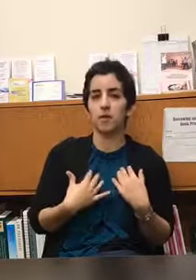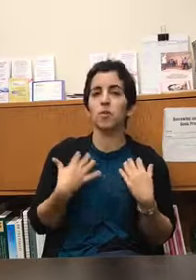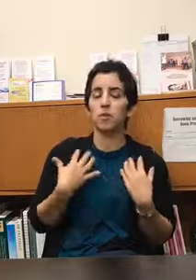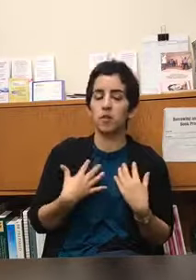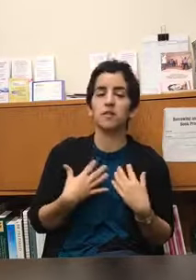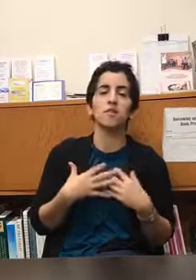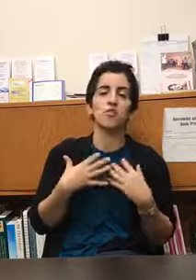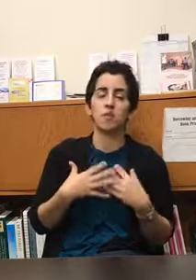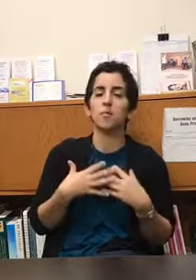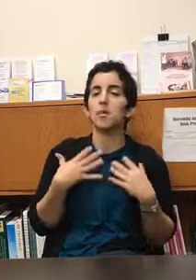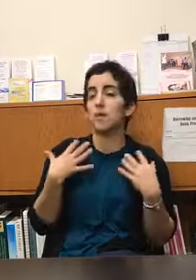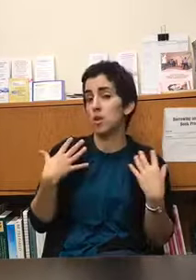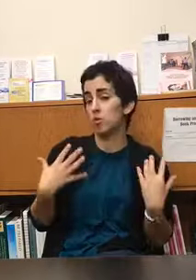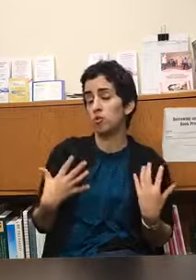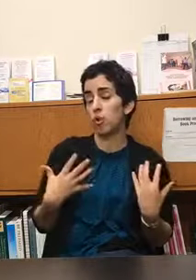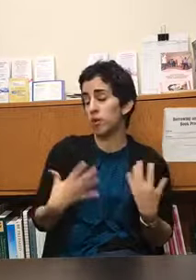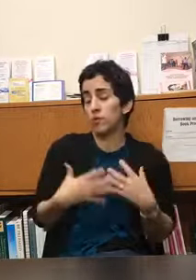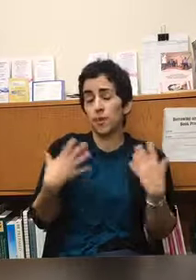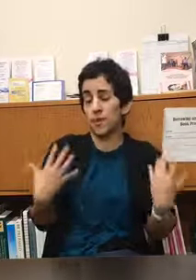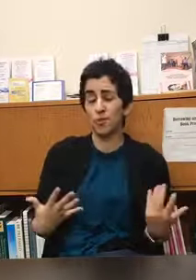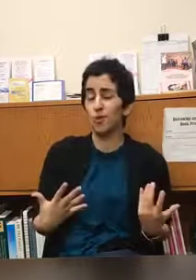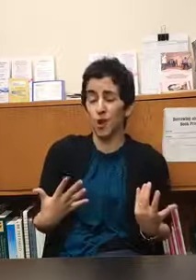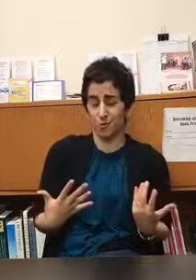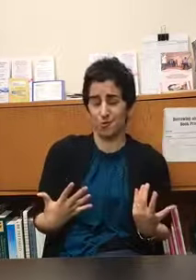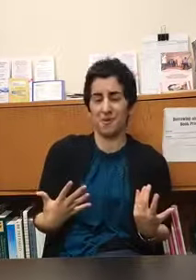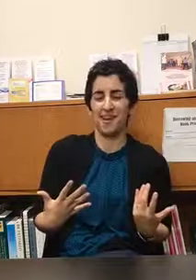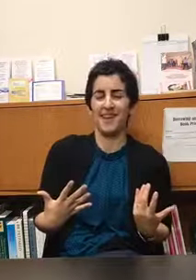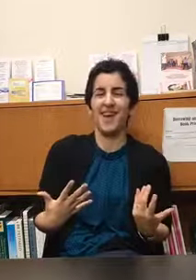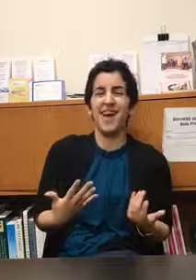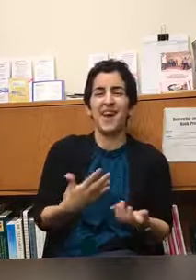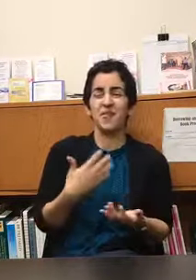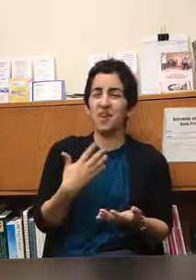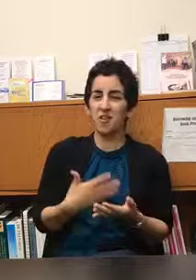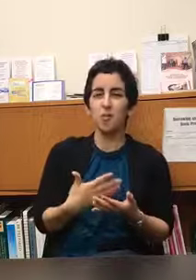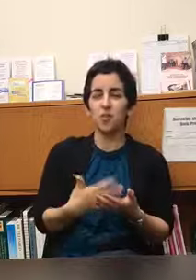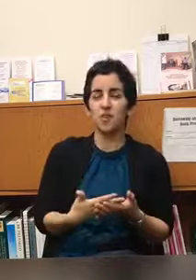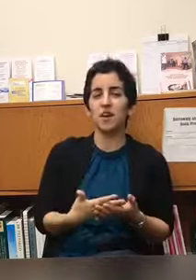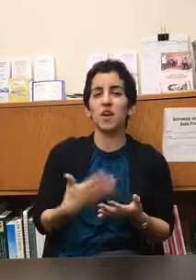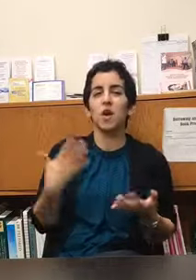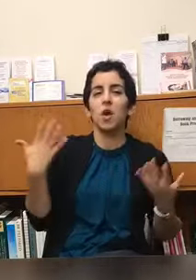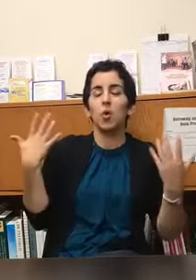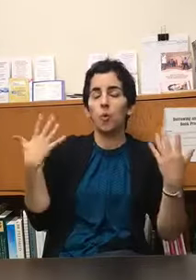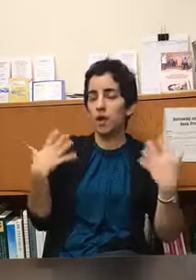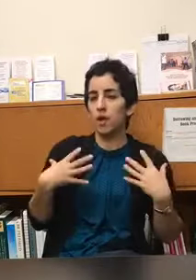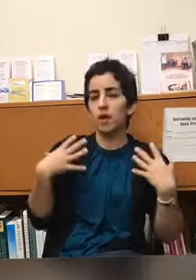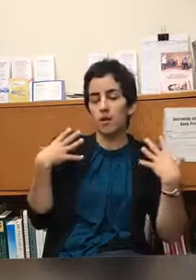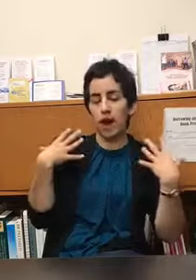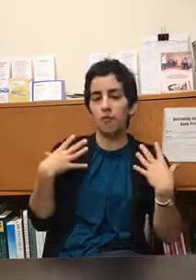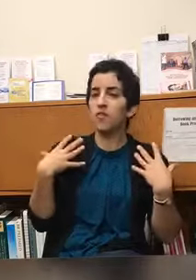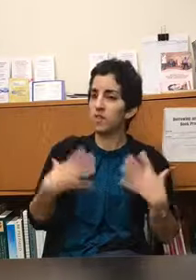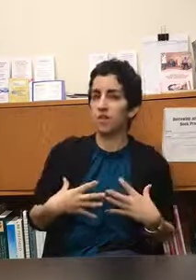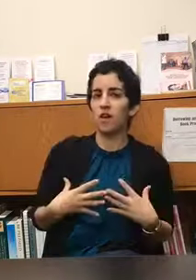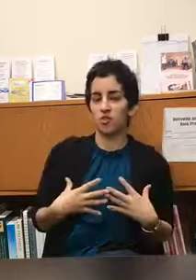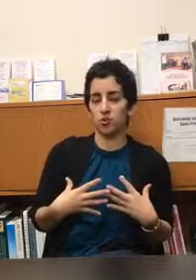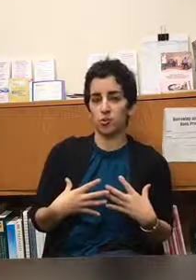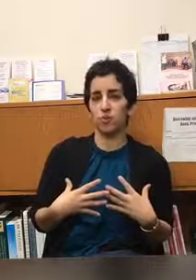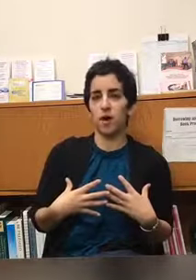when you listen to something that you enjoy or something that you don't right if we hear music we have a physiological response